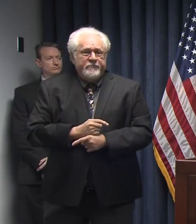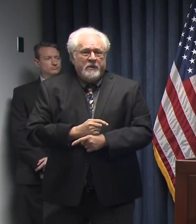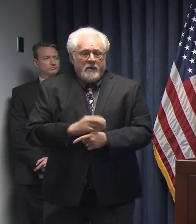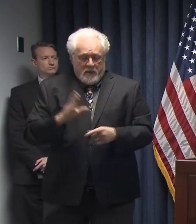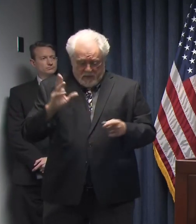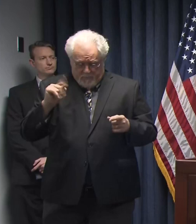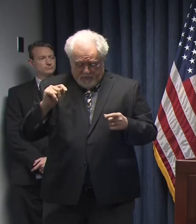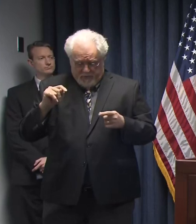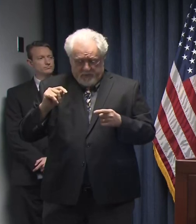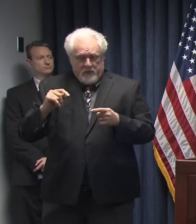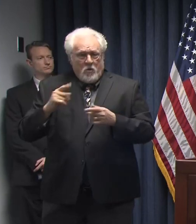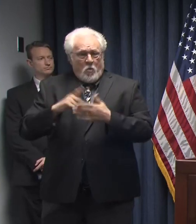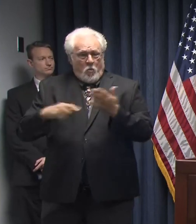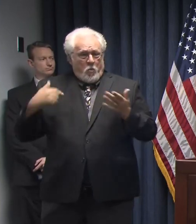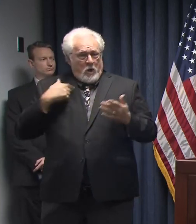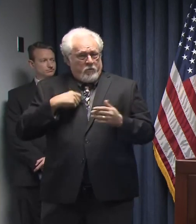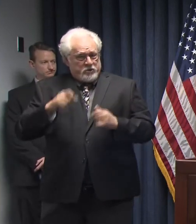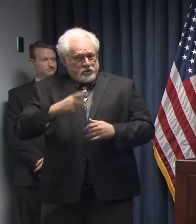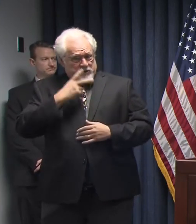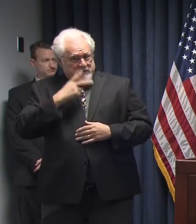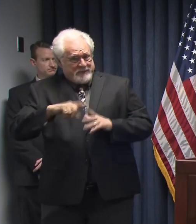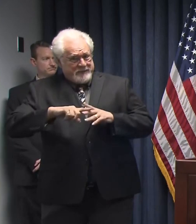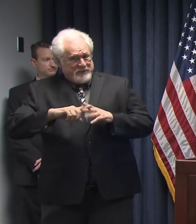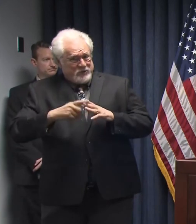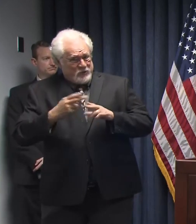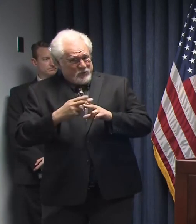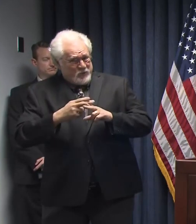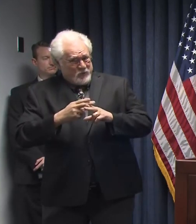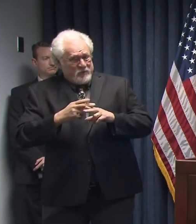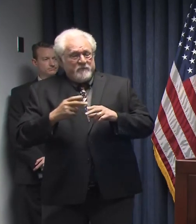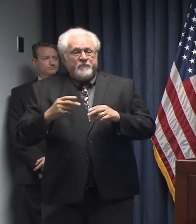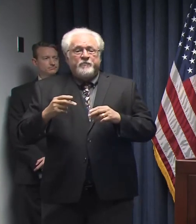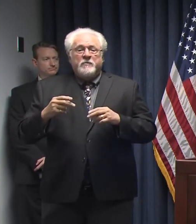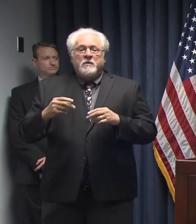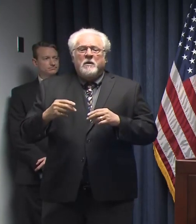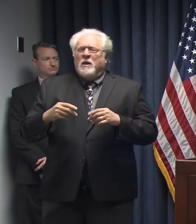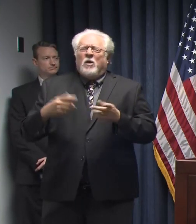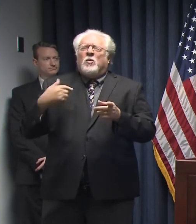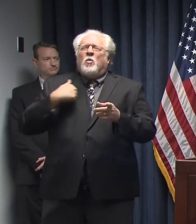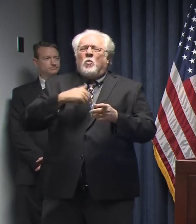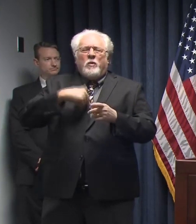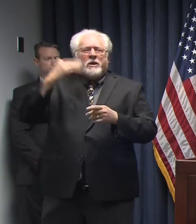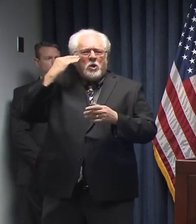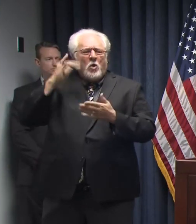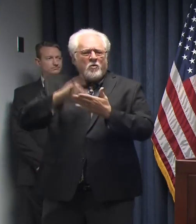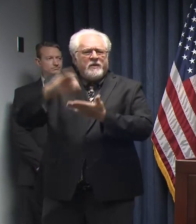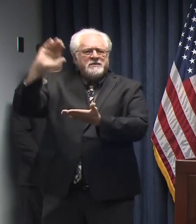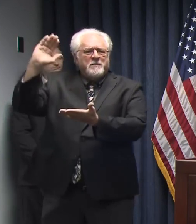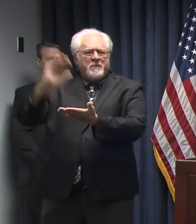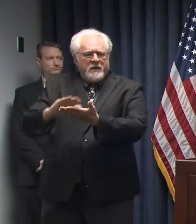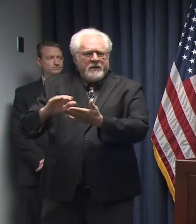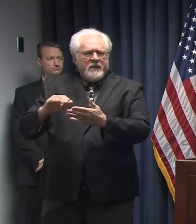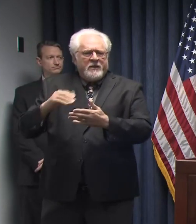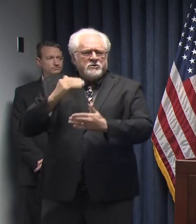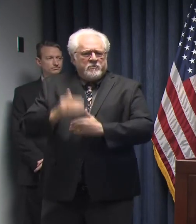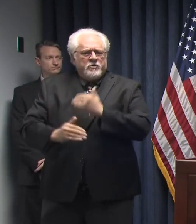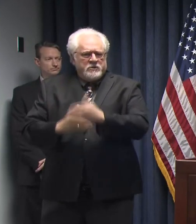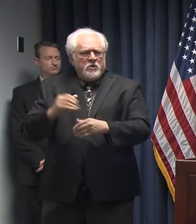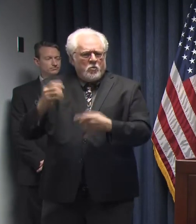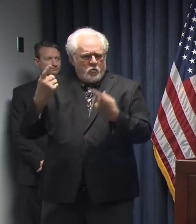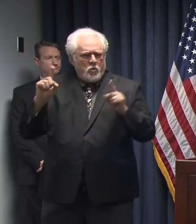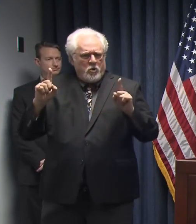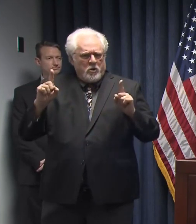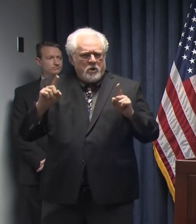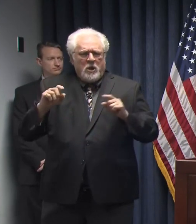But what we should start to see very soon, because we know that these mitigation measures work, we know